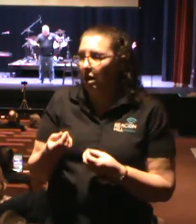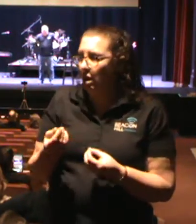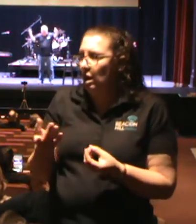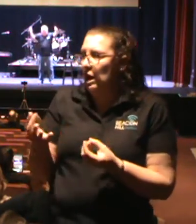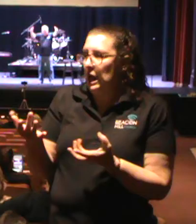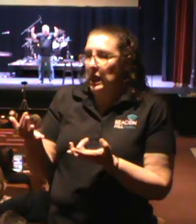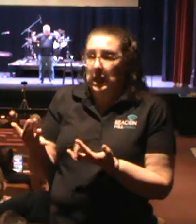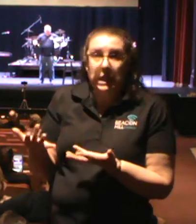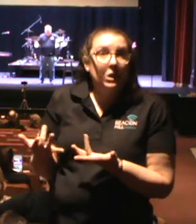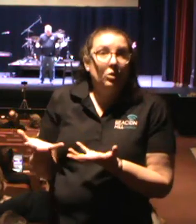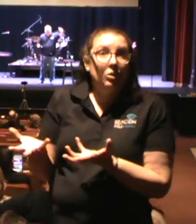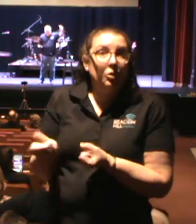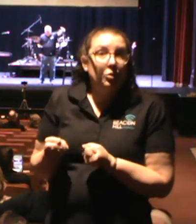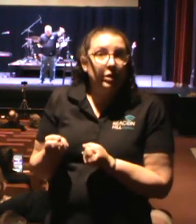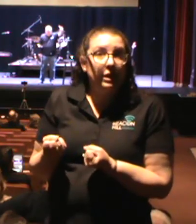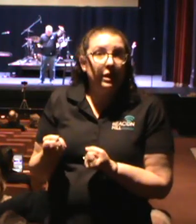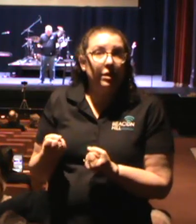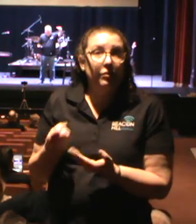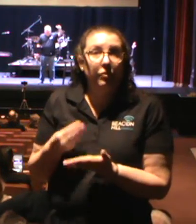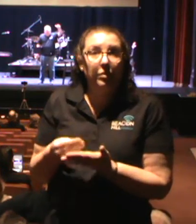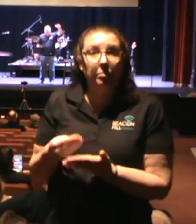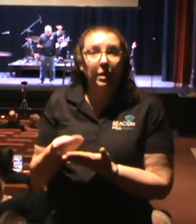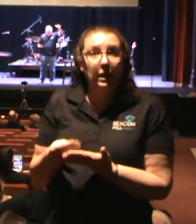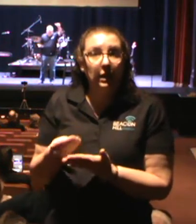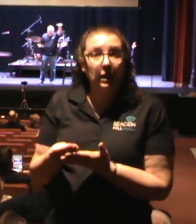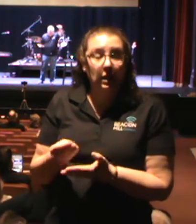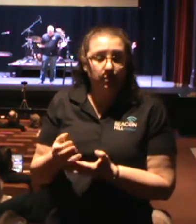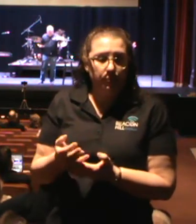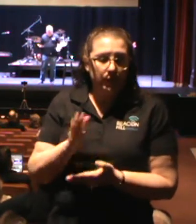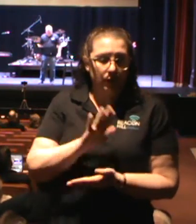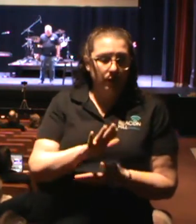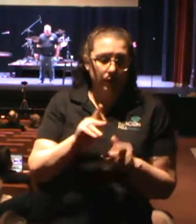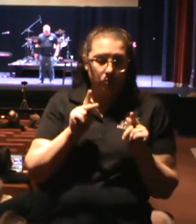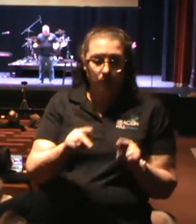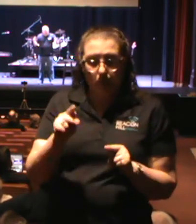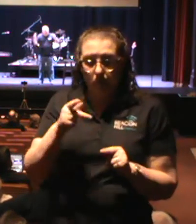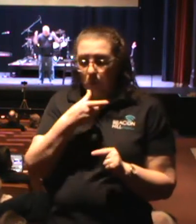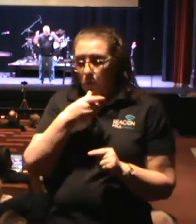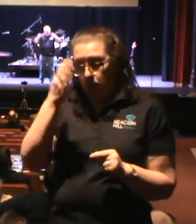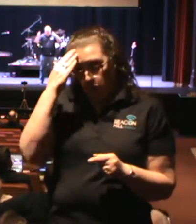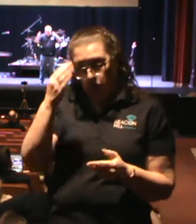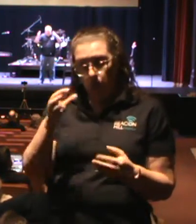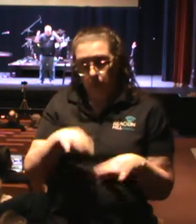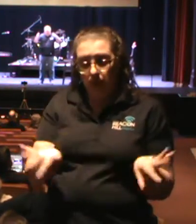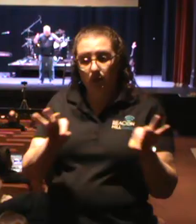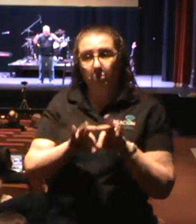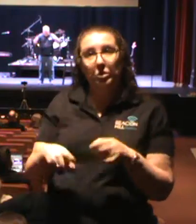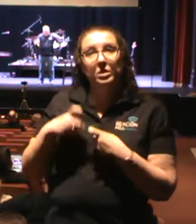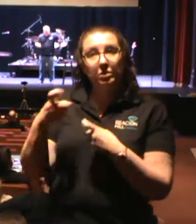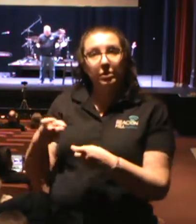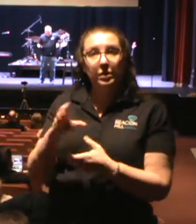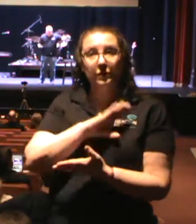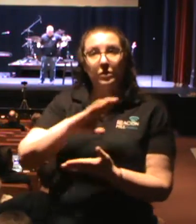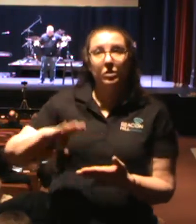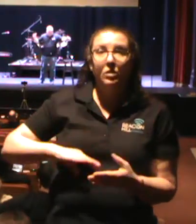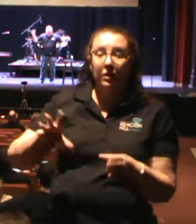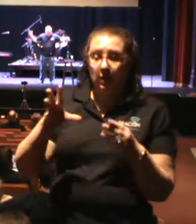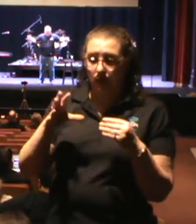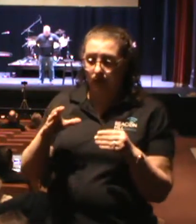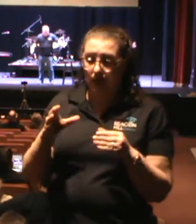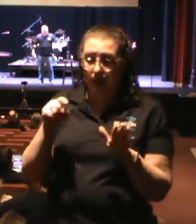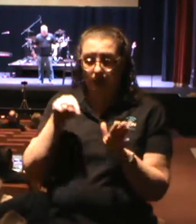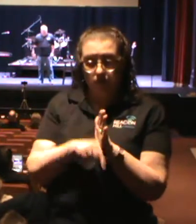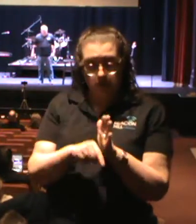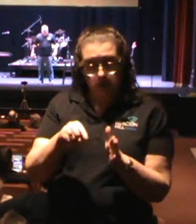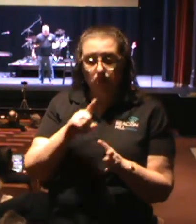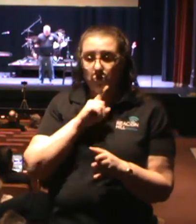that they have their affairs in order, that they should be people who know the importance of giving to Christ. They hold deep truths of the faith and know what they believe and why